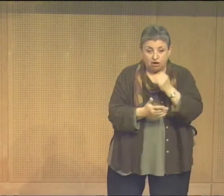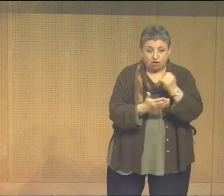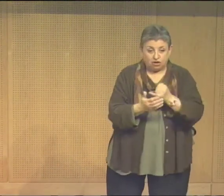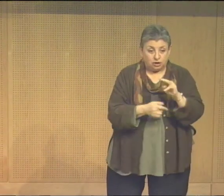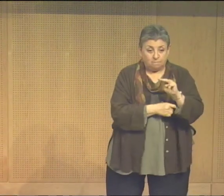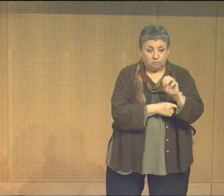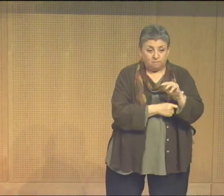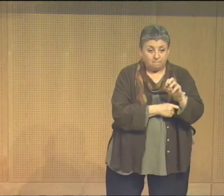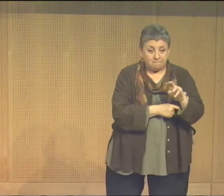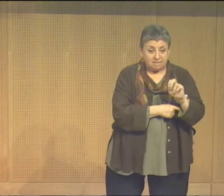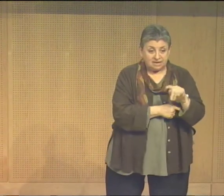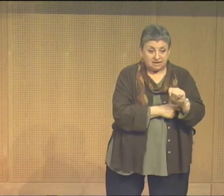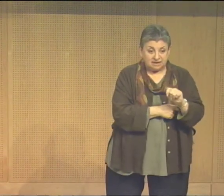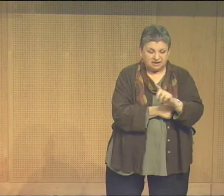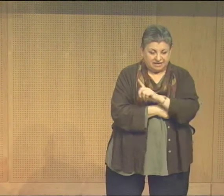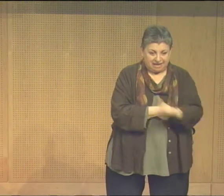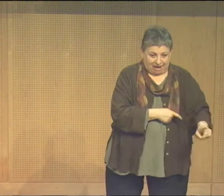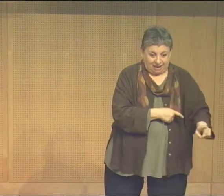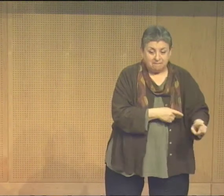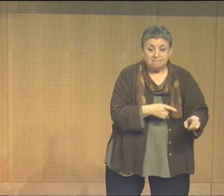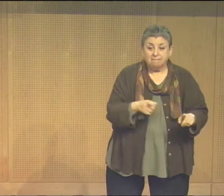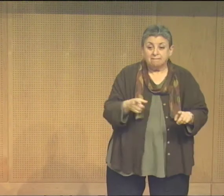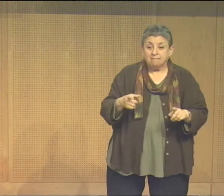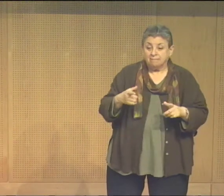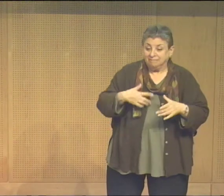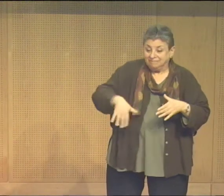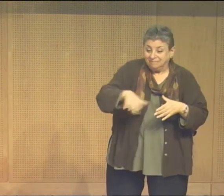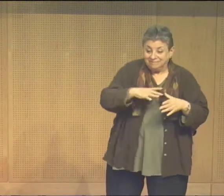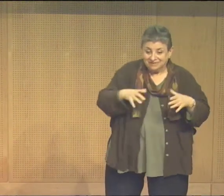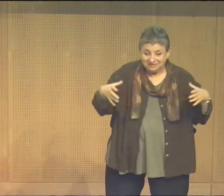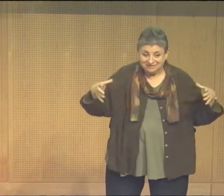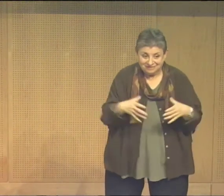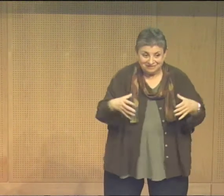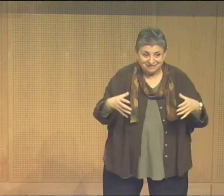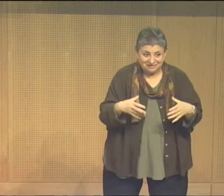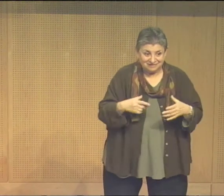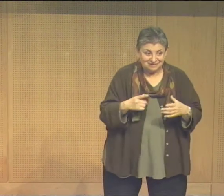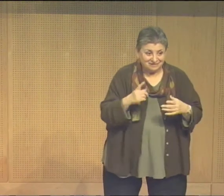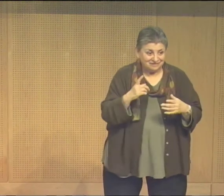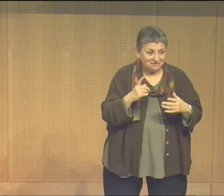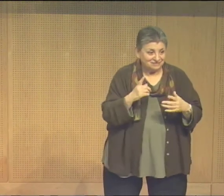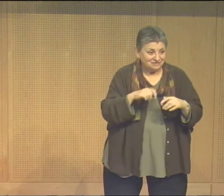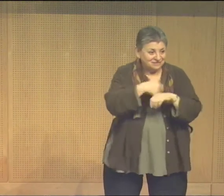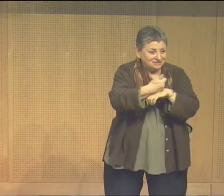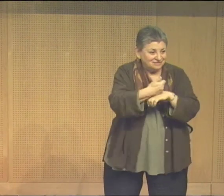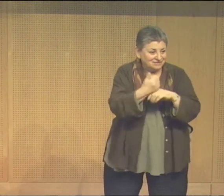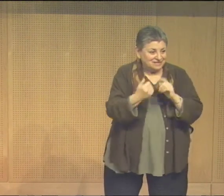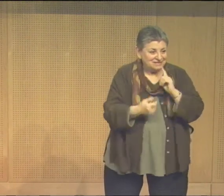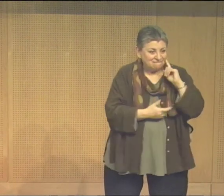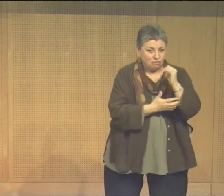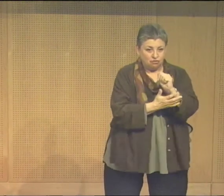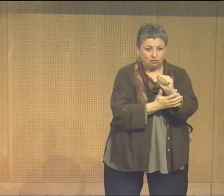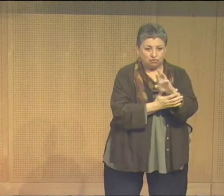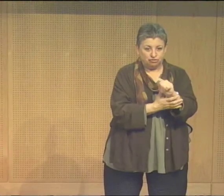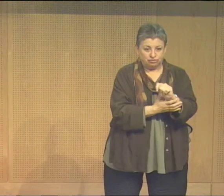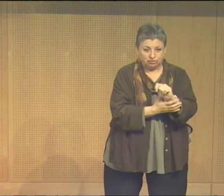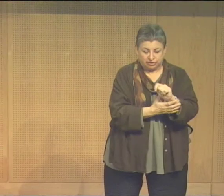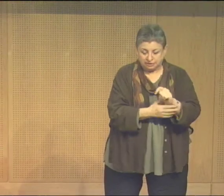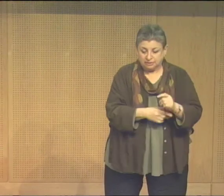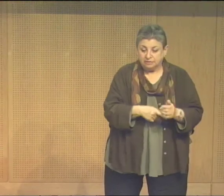Well, during the deaf art movement, D-A-M, we got together to talk